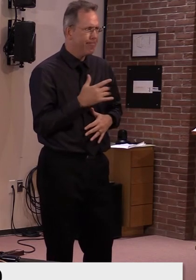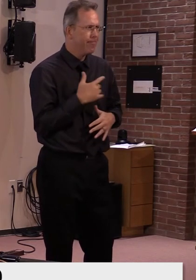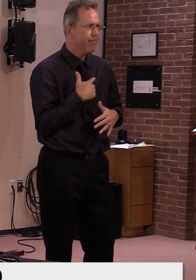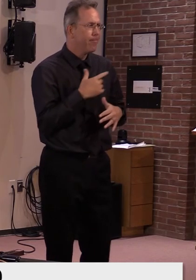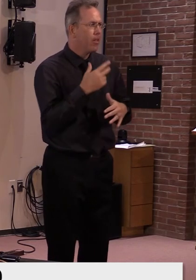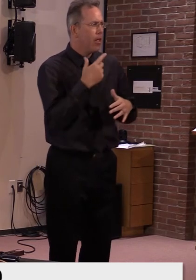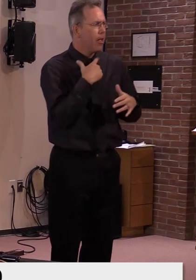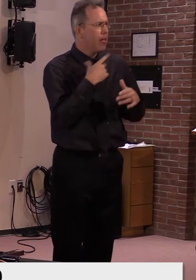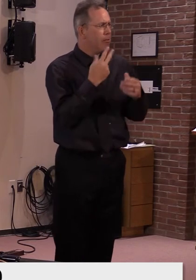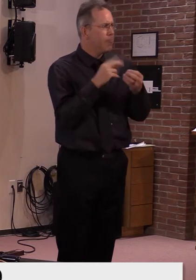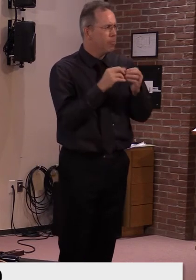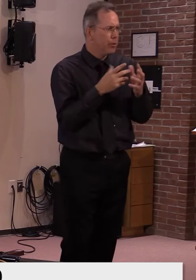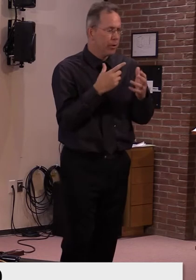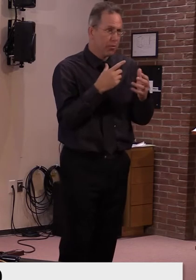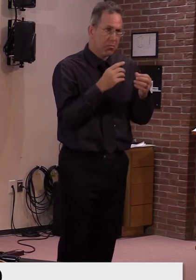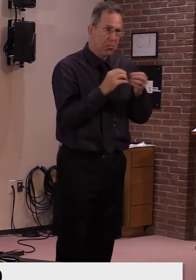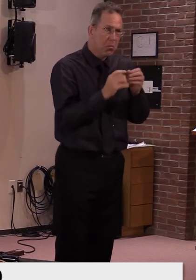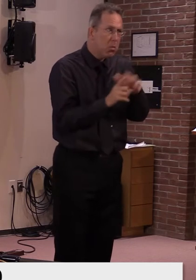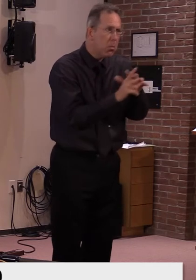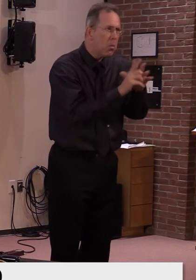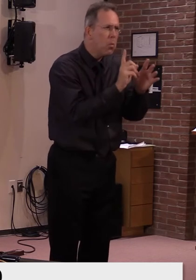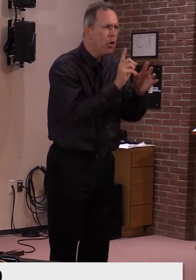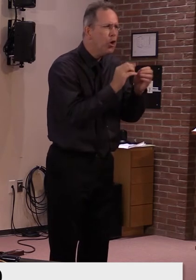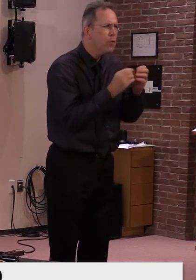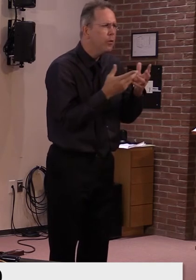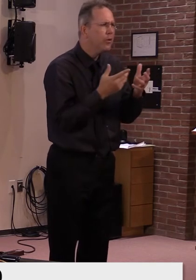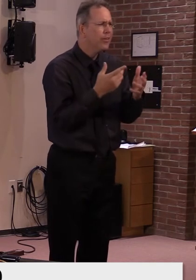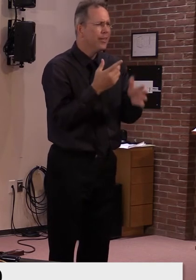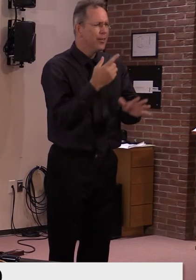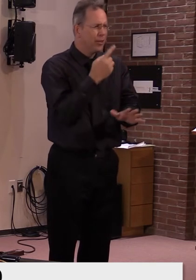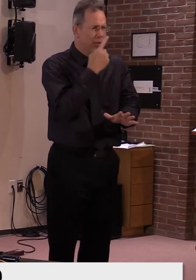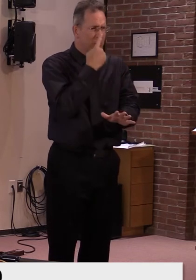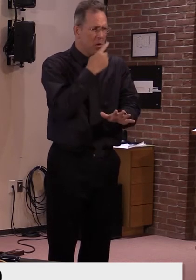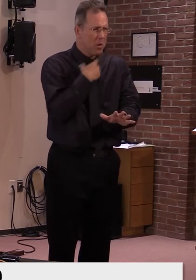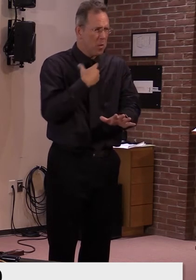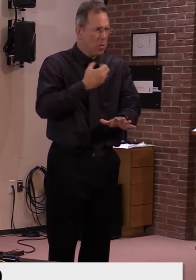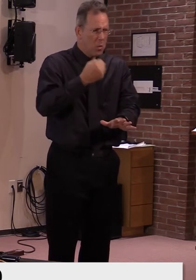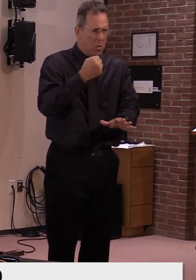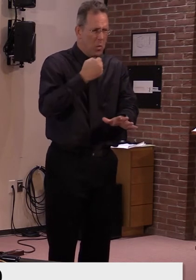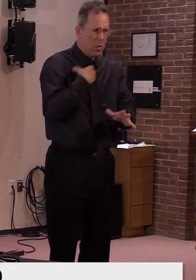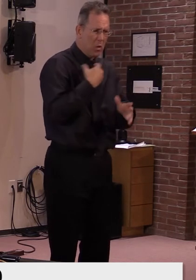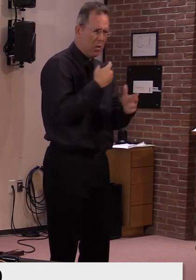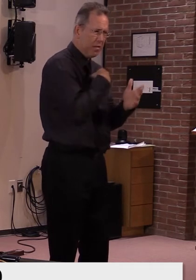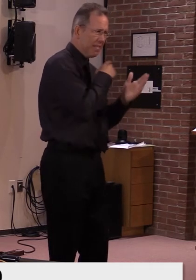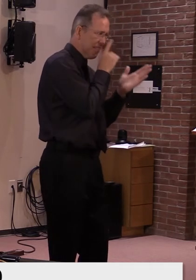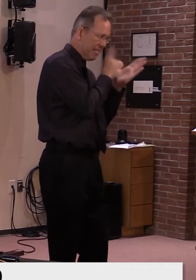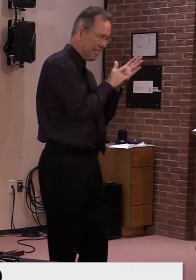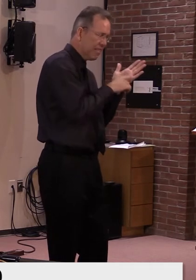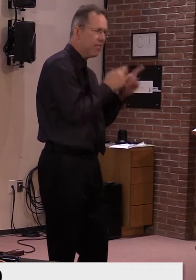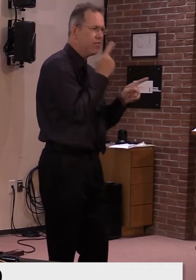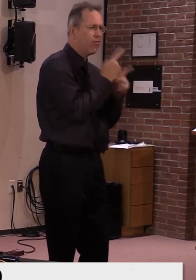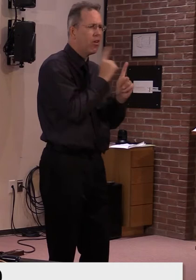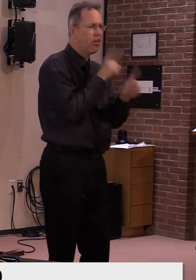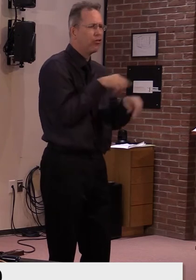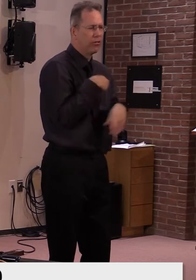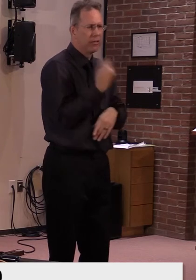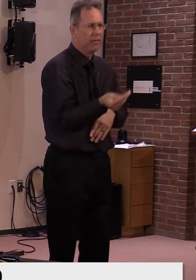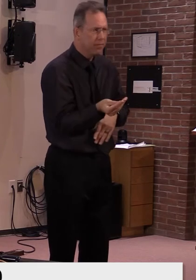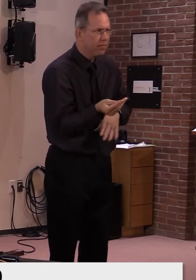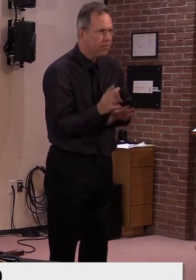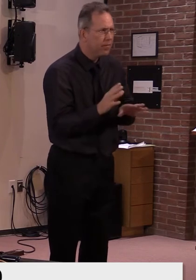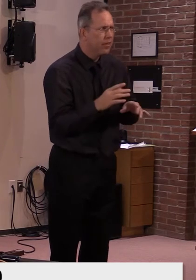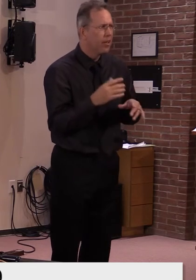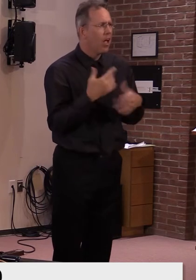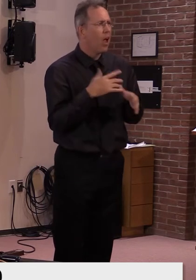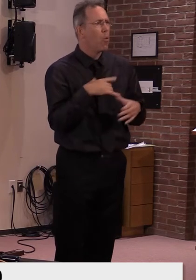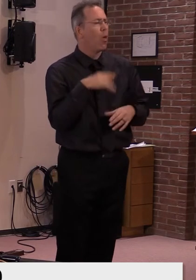let me, uh, sort of research the data and get back to you before I, before I, before you take that to the bank.